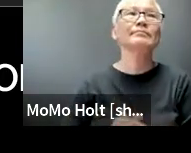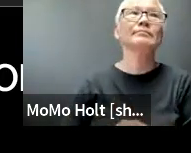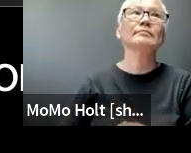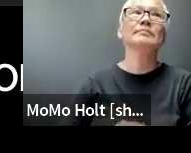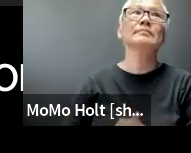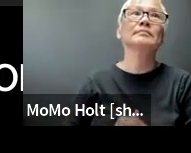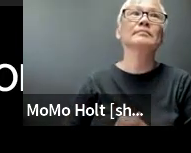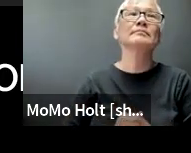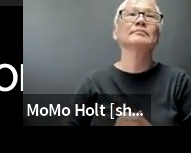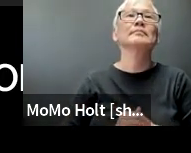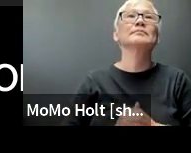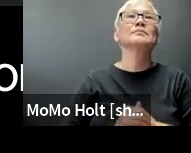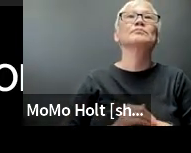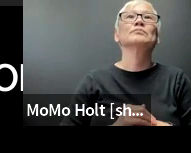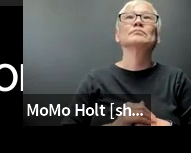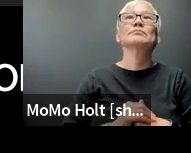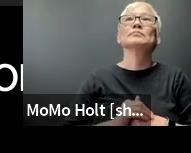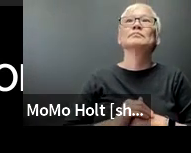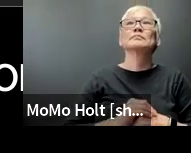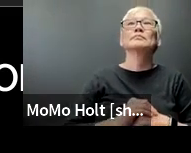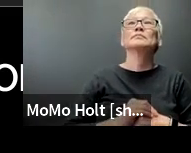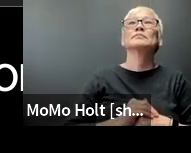i'll give you a moment to read